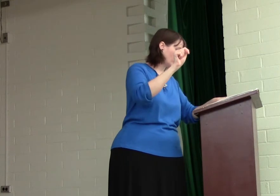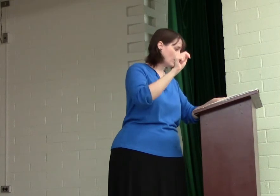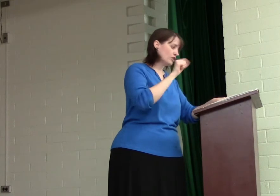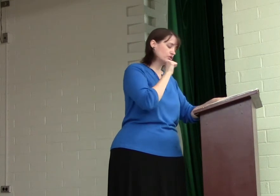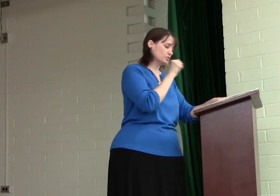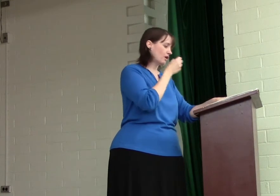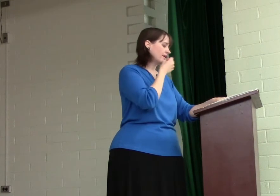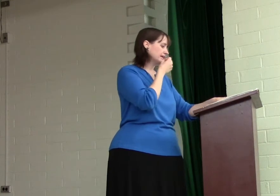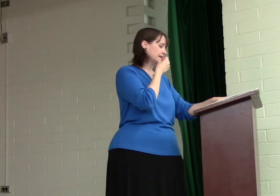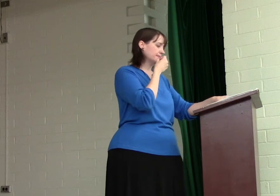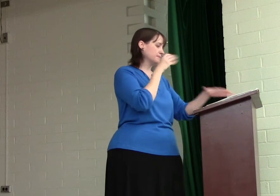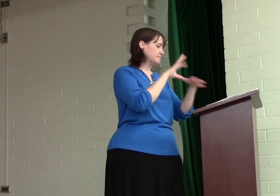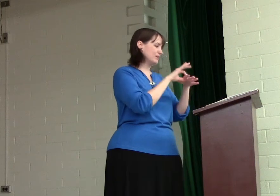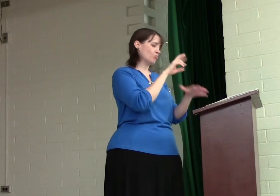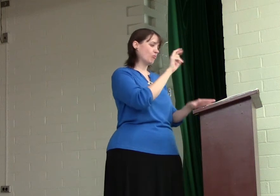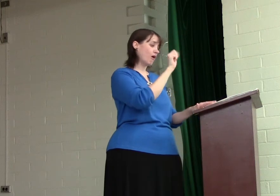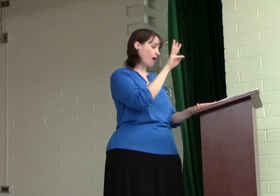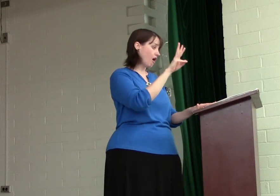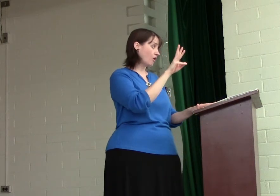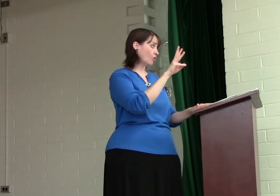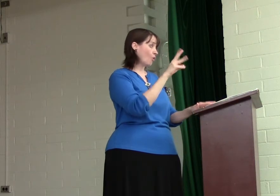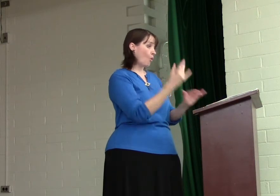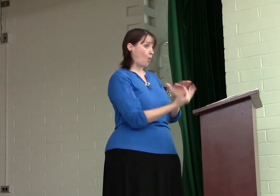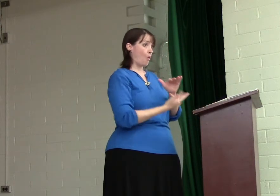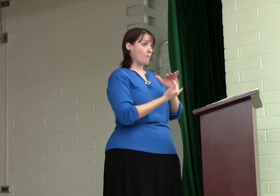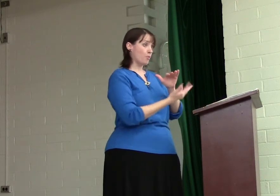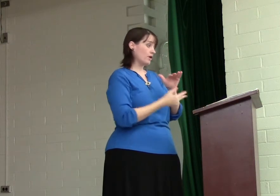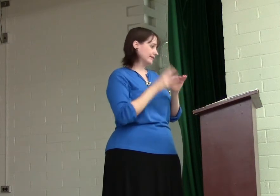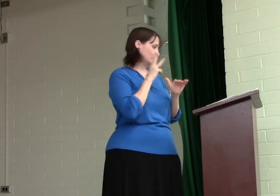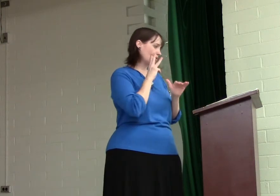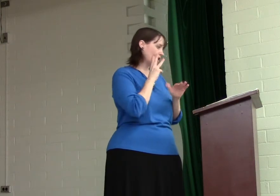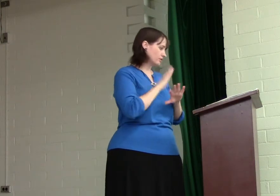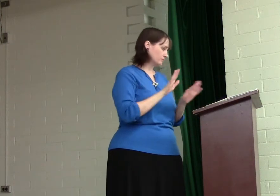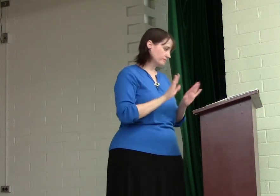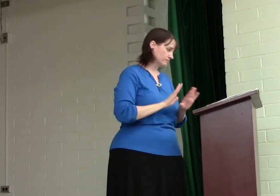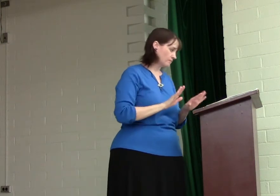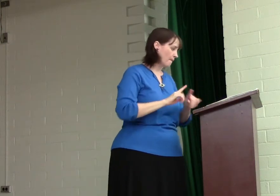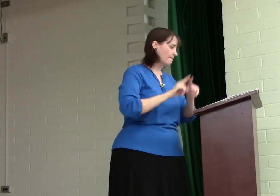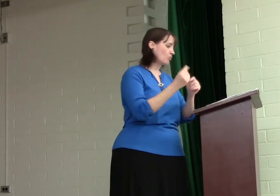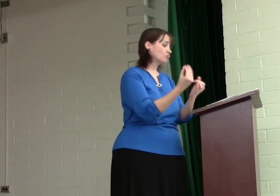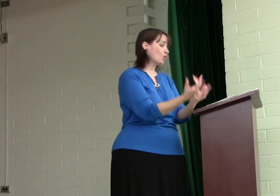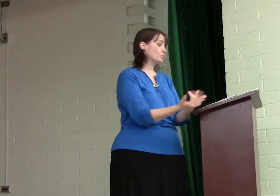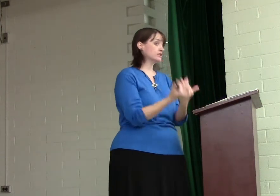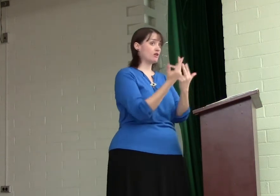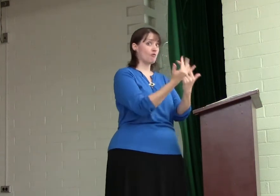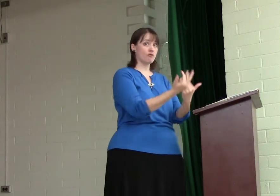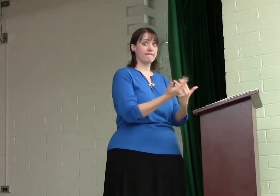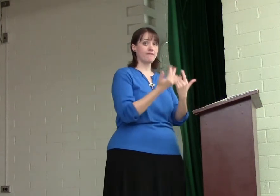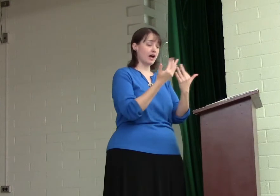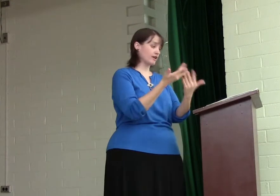Do not eat the meat raw or boiled in water, but roast it over a fire,